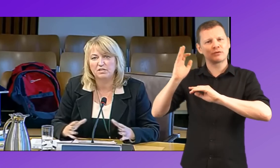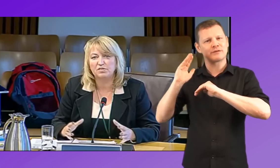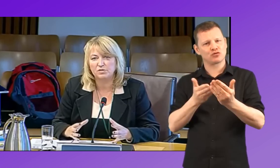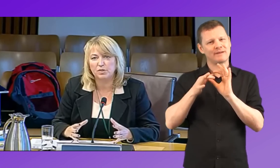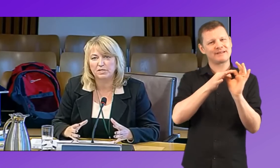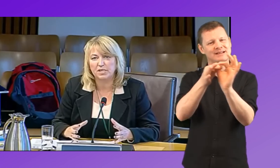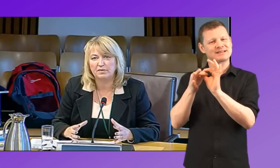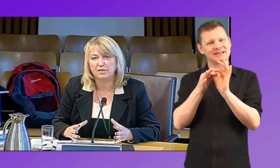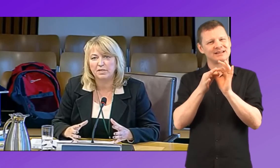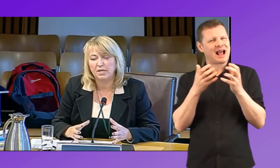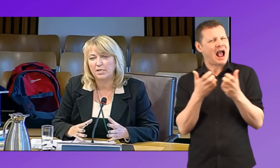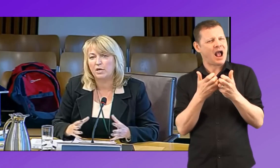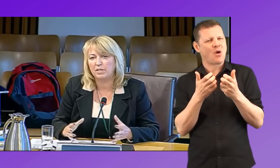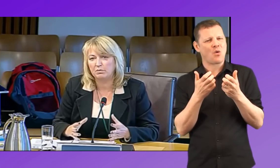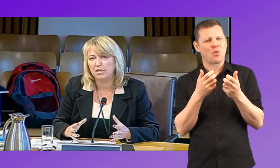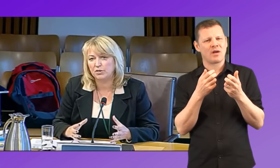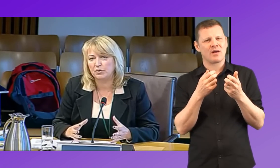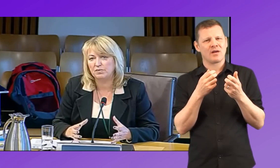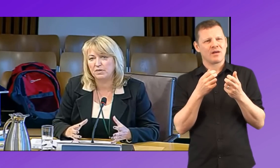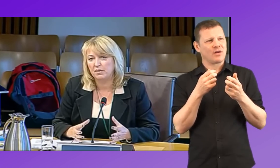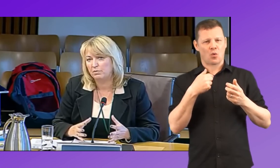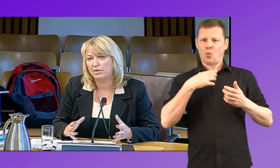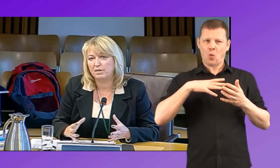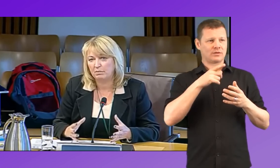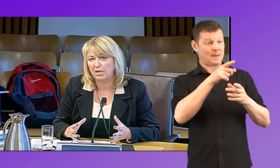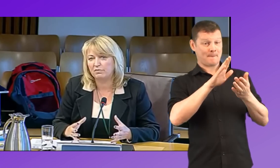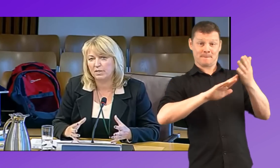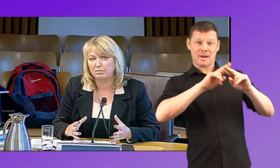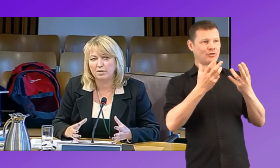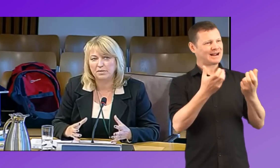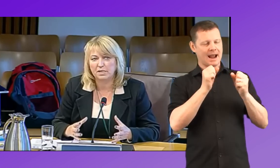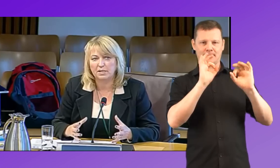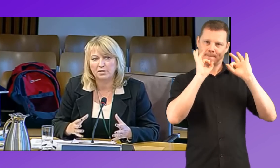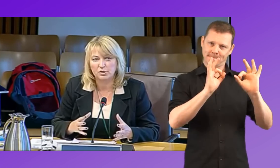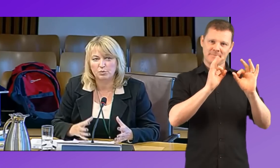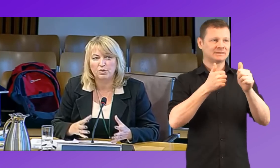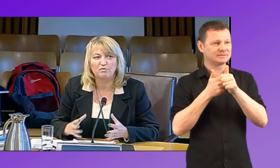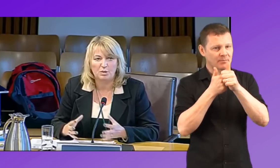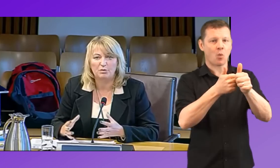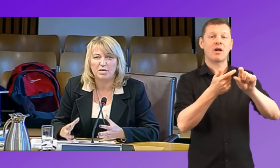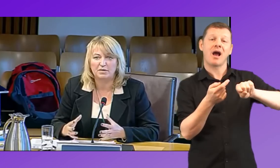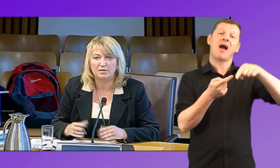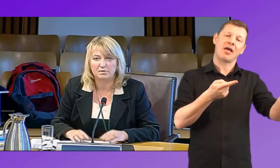services work together and how we can make sure that within that pathway parents get support from other parents.